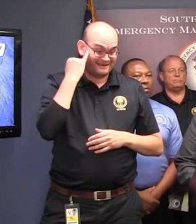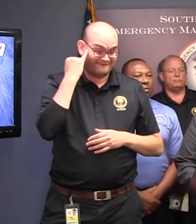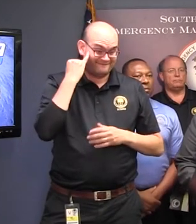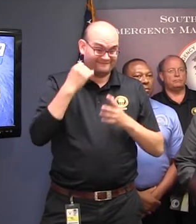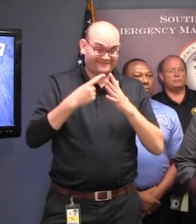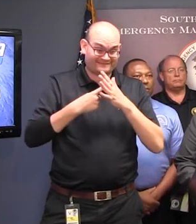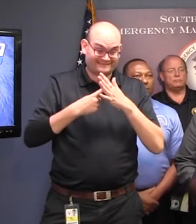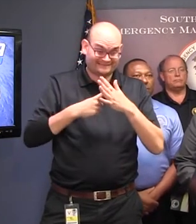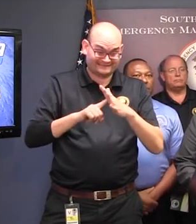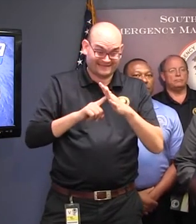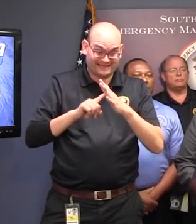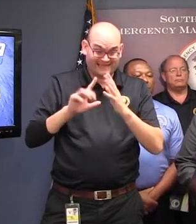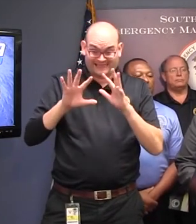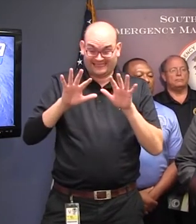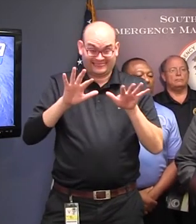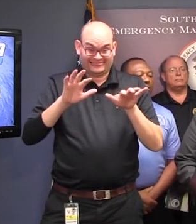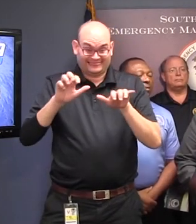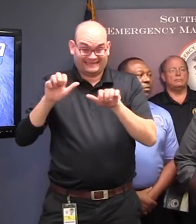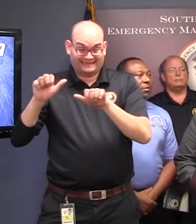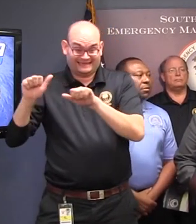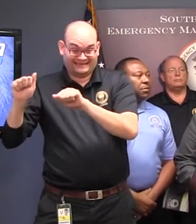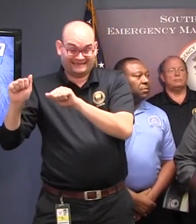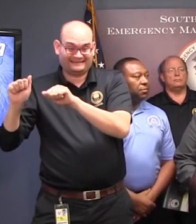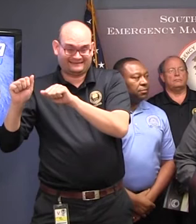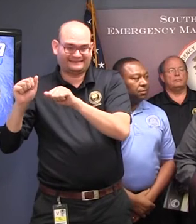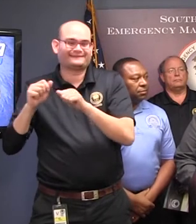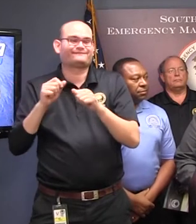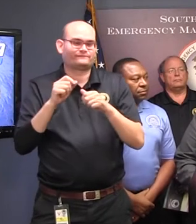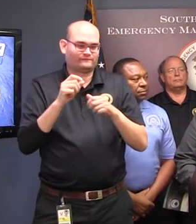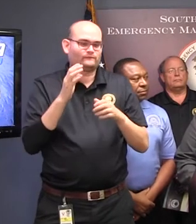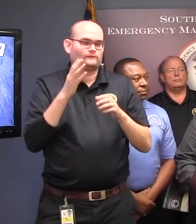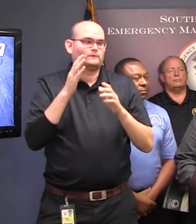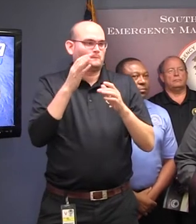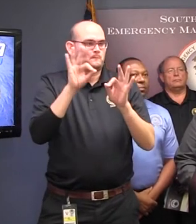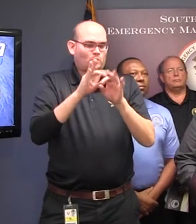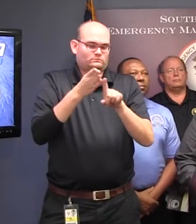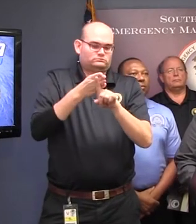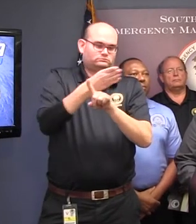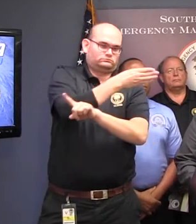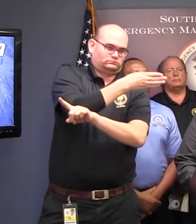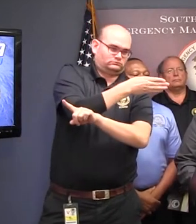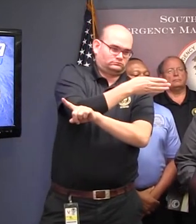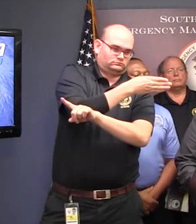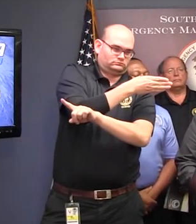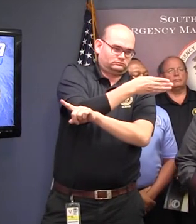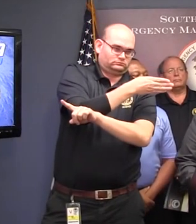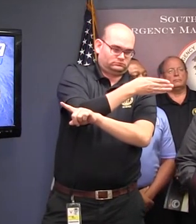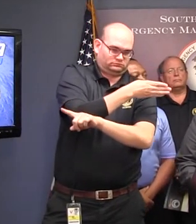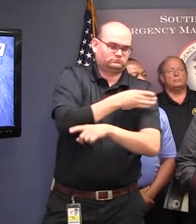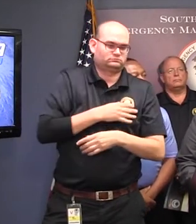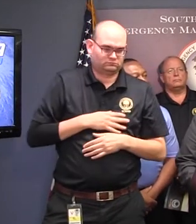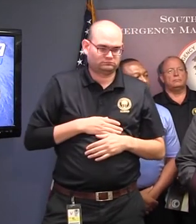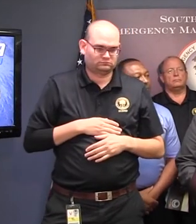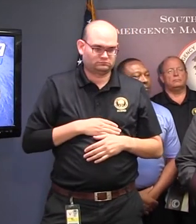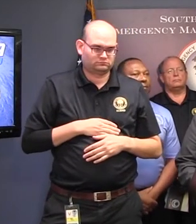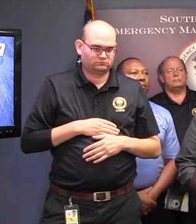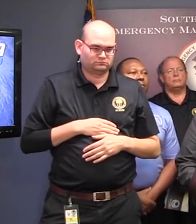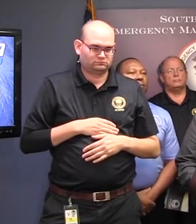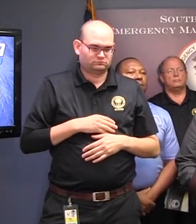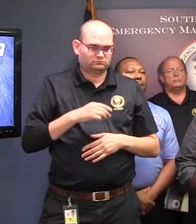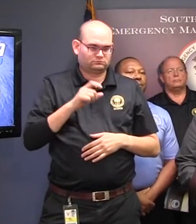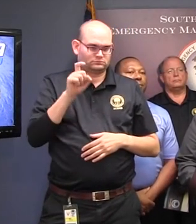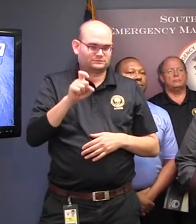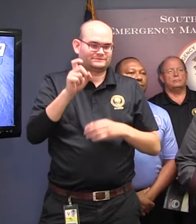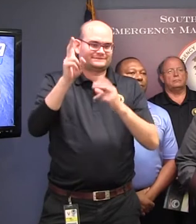make sure you plan ahead. I encourage you to sign up for our 5-1-1 app if you don't already have it. It has real-time traffic data